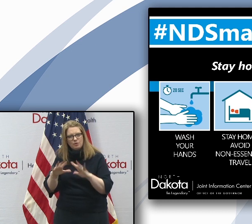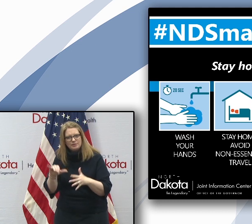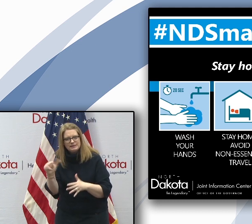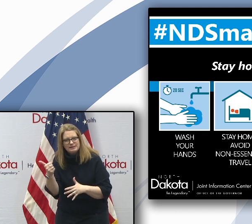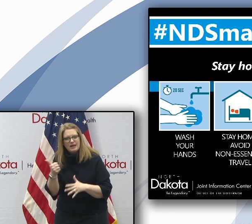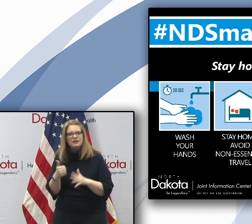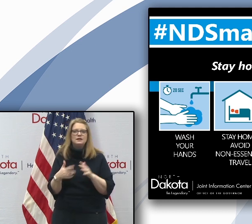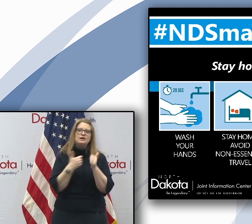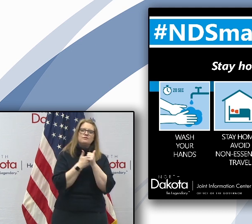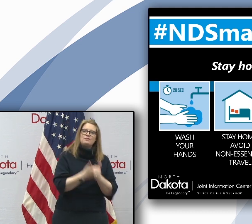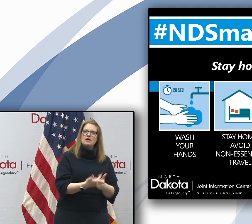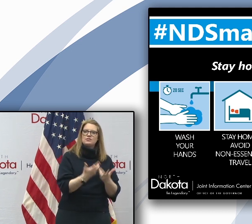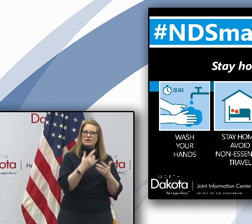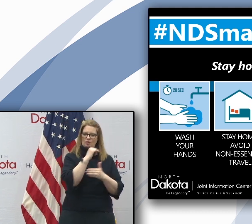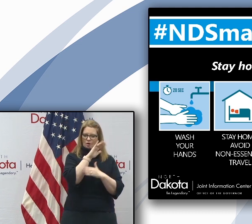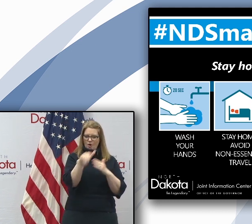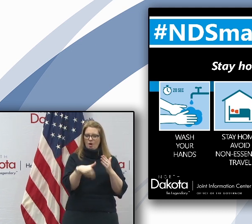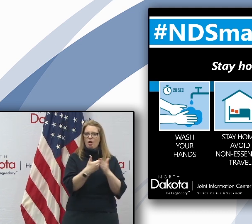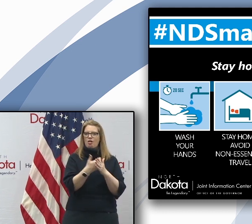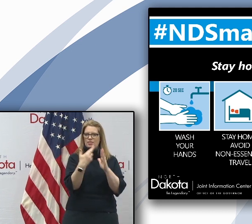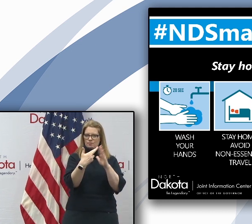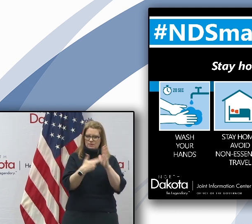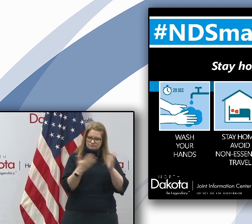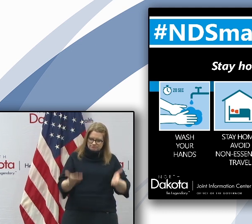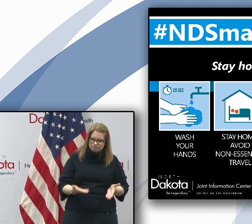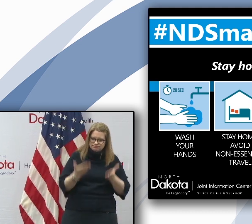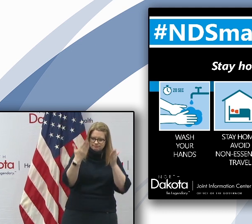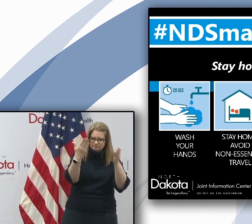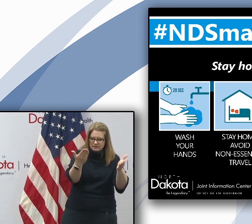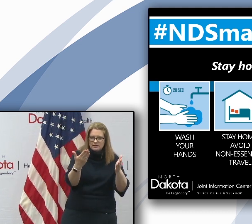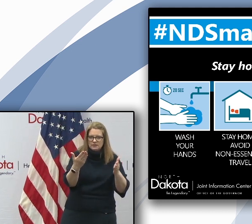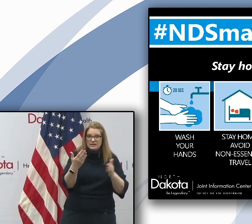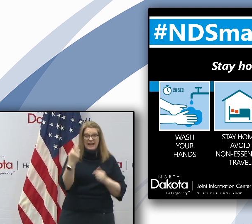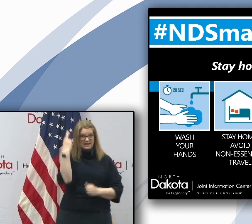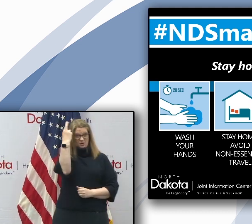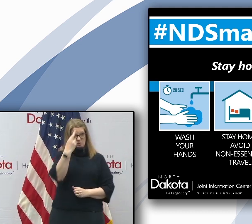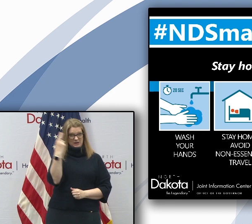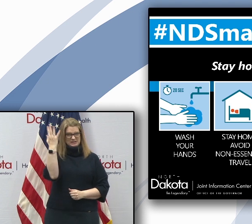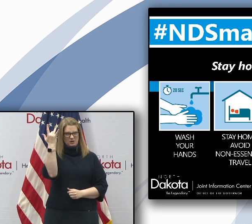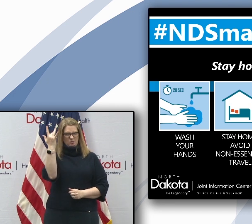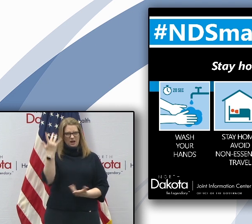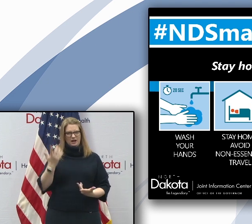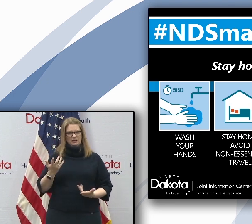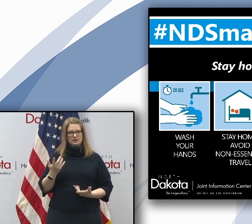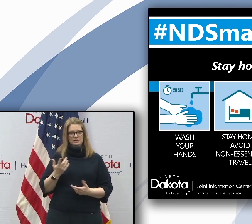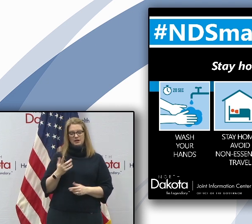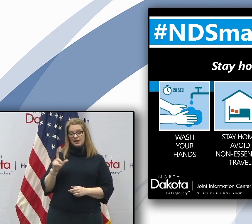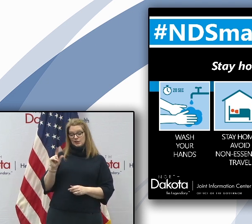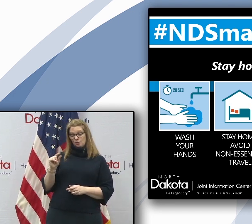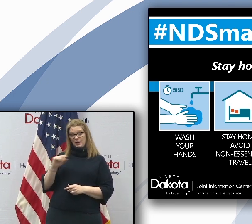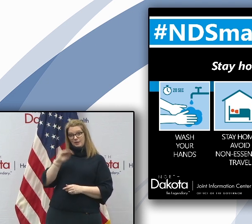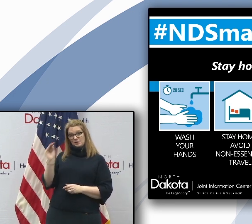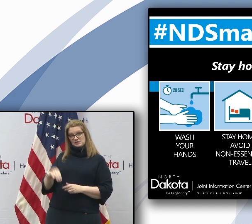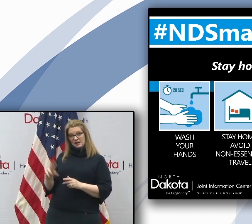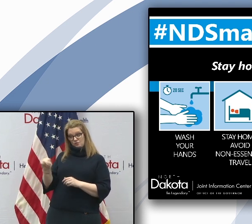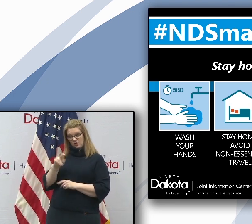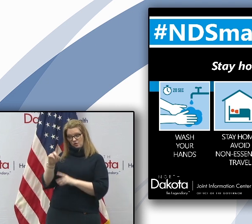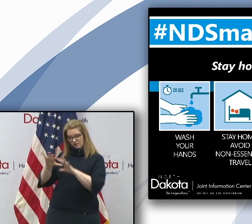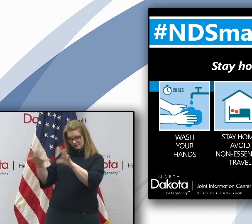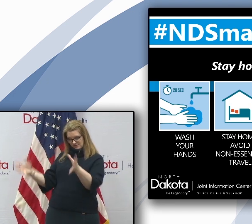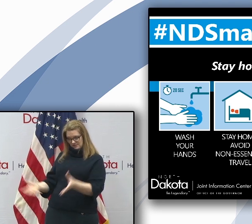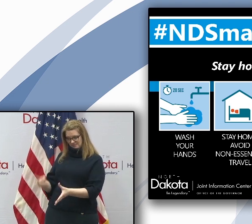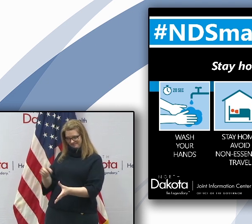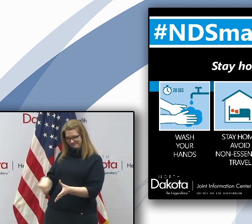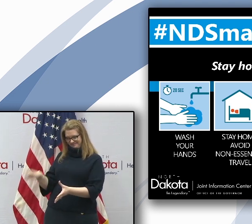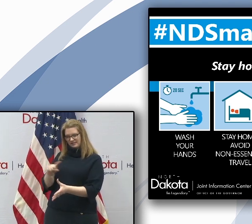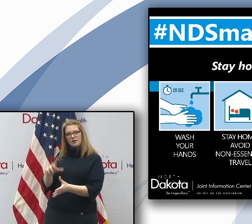and local authorities. And again, remember why we're doing this. We're doing this for the 20% of North Dakotans who are most vulnerable. Uh,